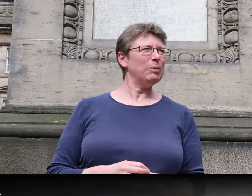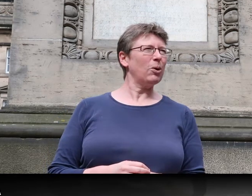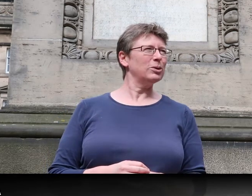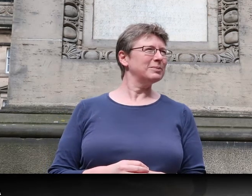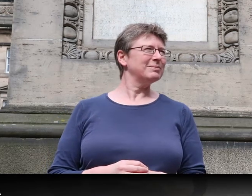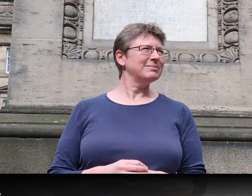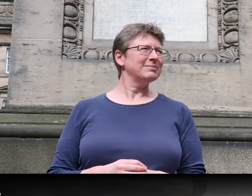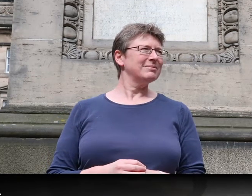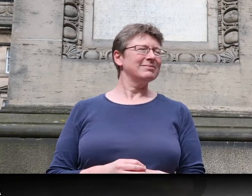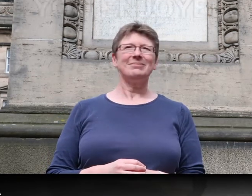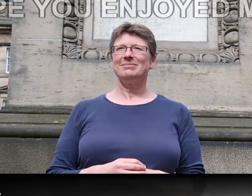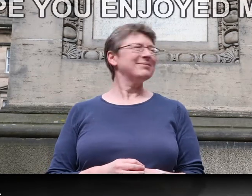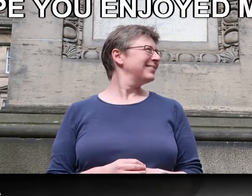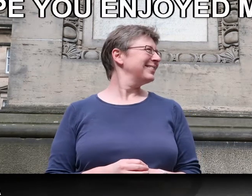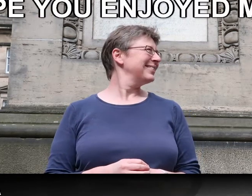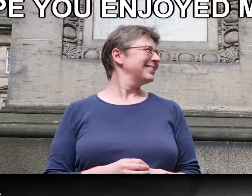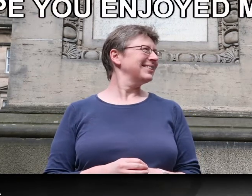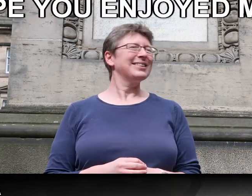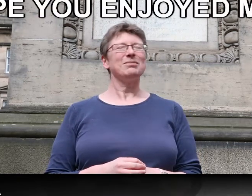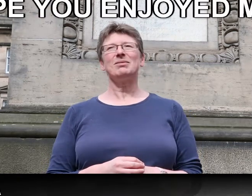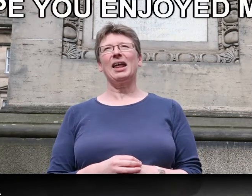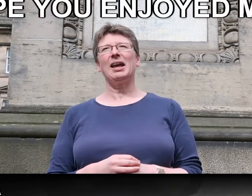people? How about, I hope you enjoyed my show? Right.